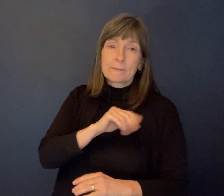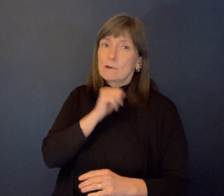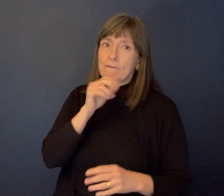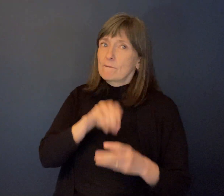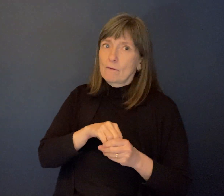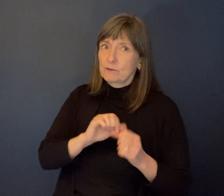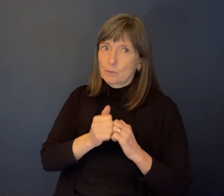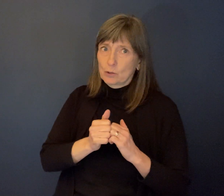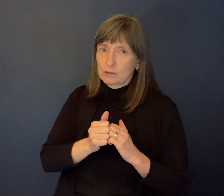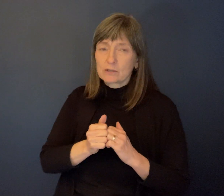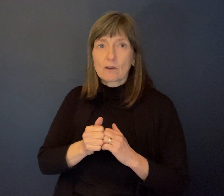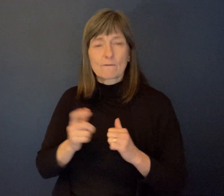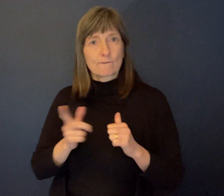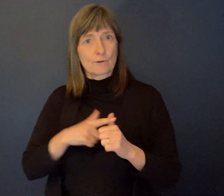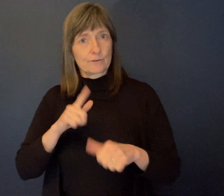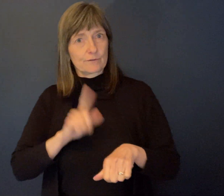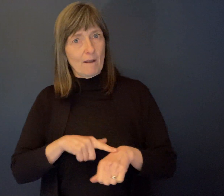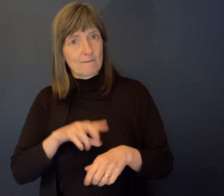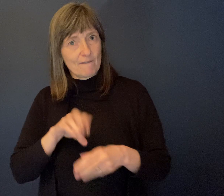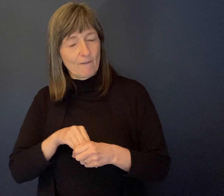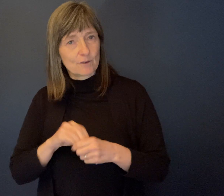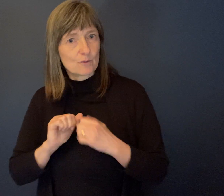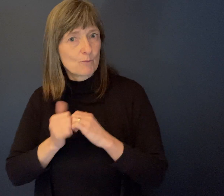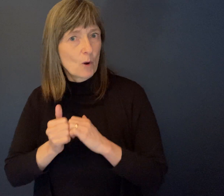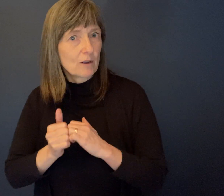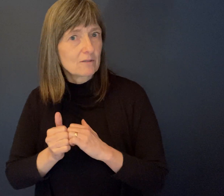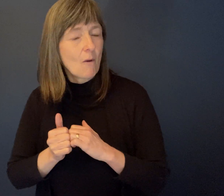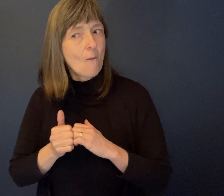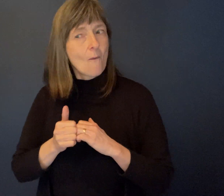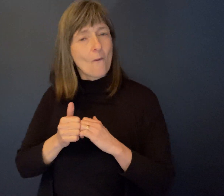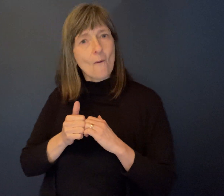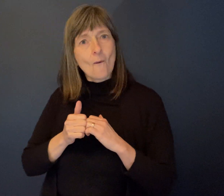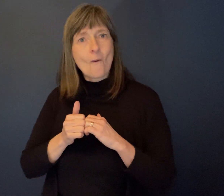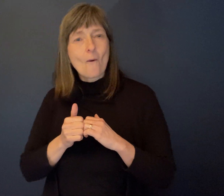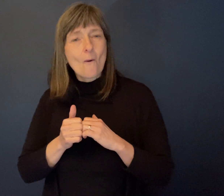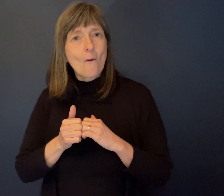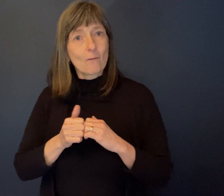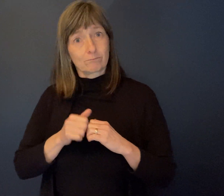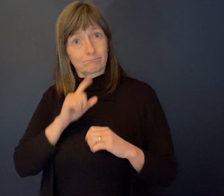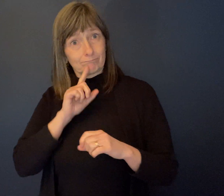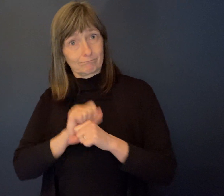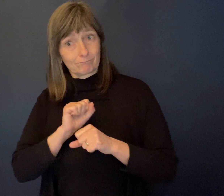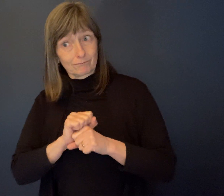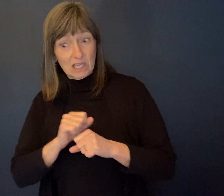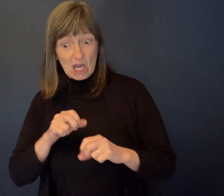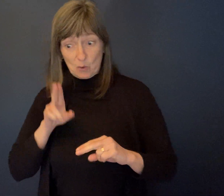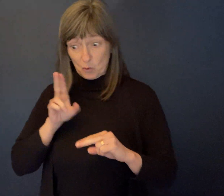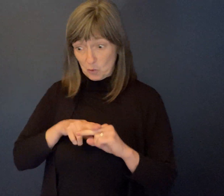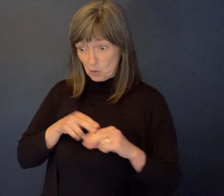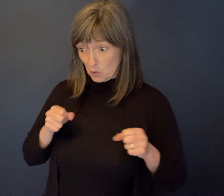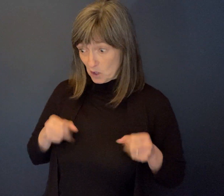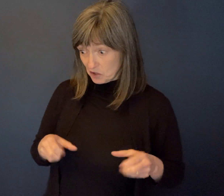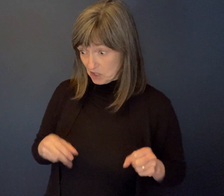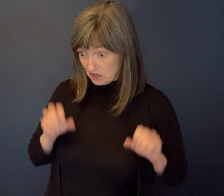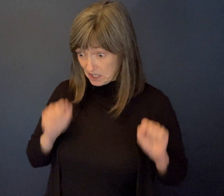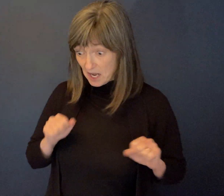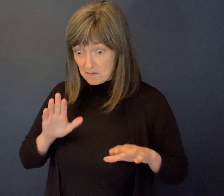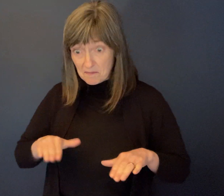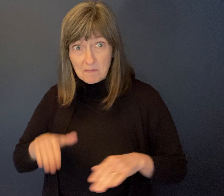So this was a real, uh, real eye opener for me, just the very fact that somebody sitting in a wheelchair could go up and play basketball and compete at track.